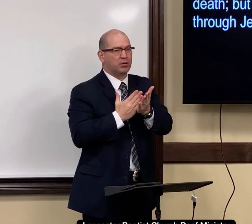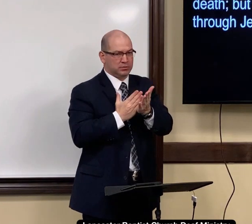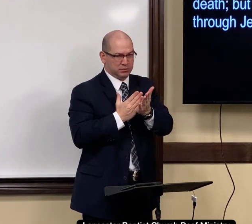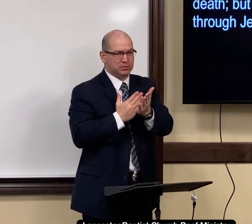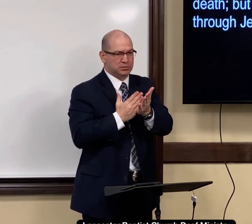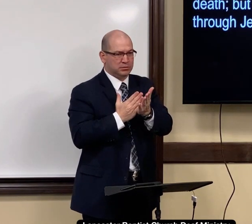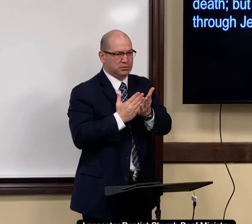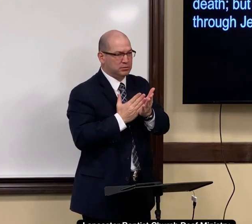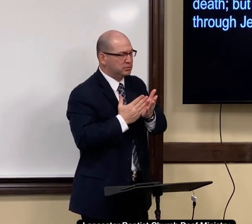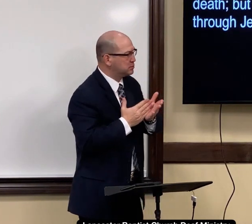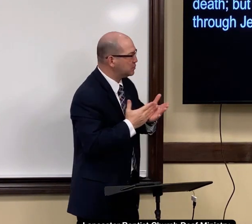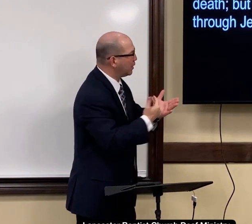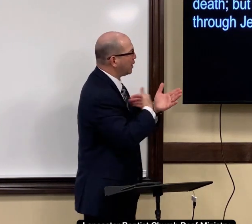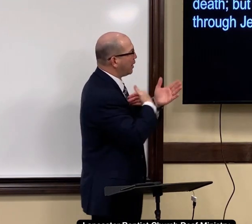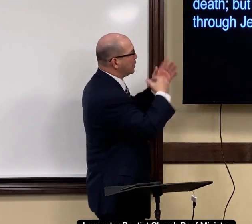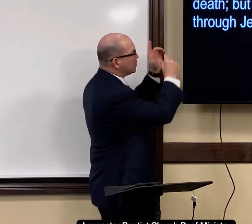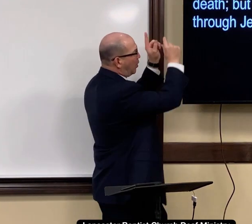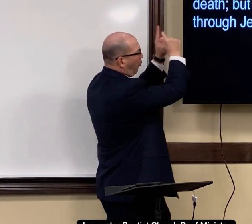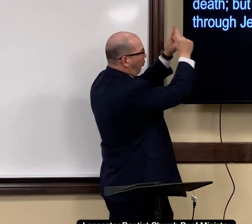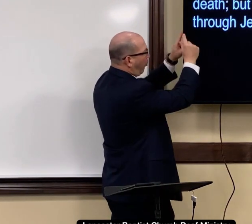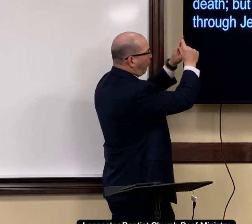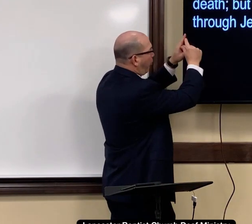Now, this verse is a wonderful verse, and it has two parts.